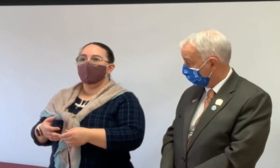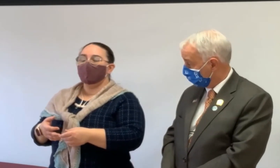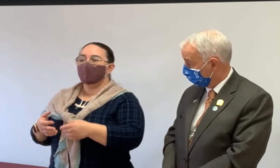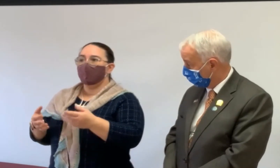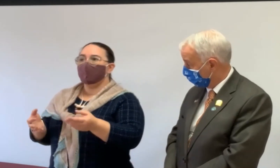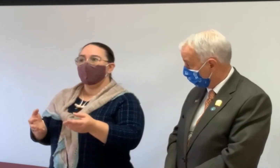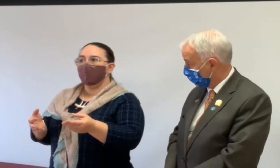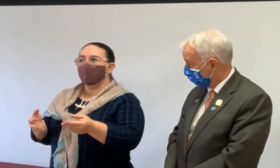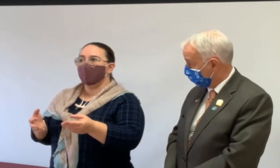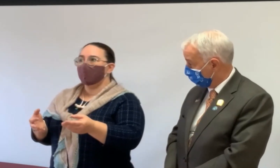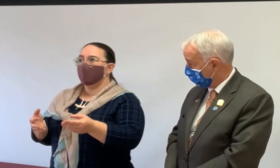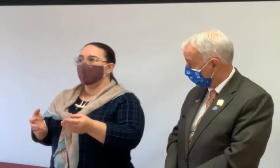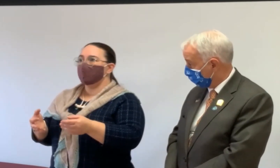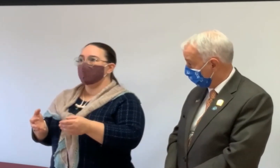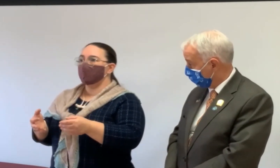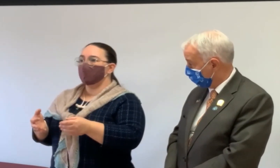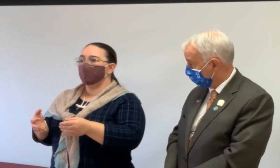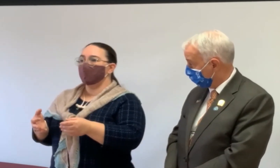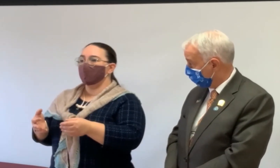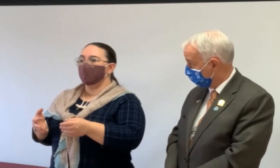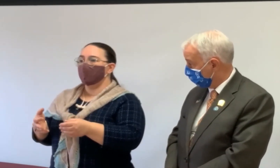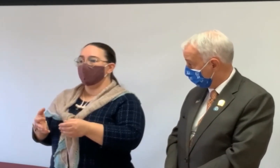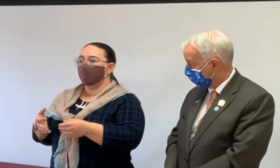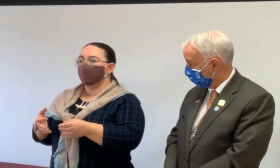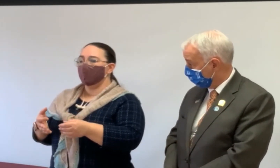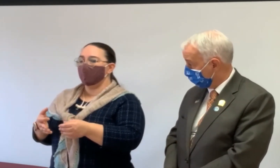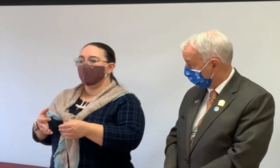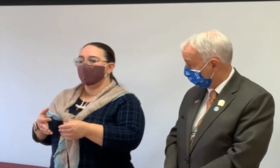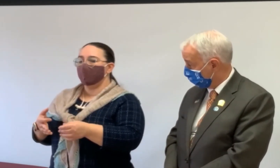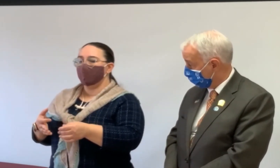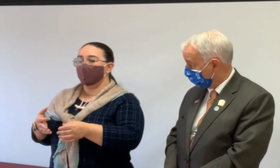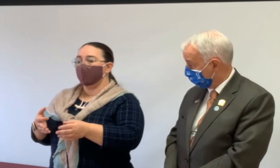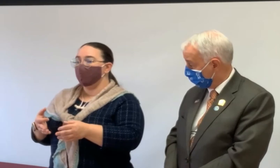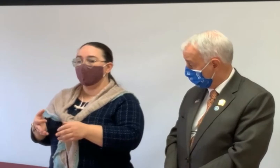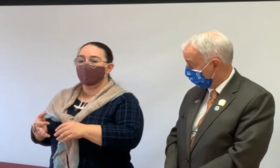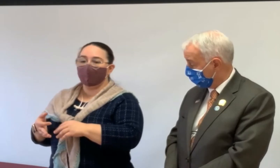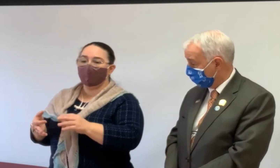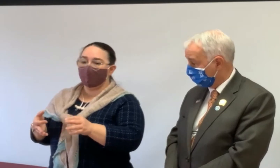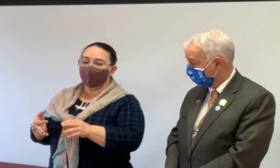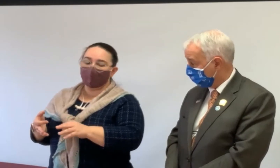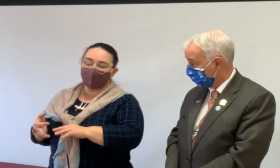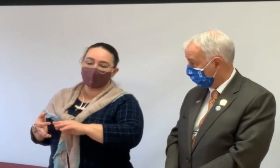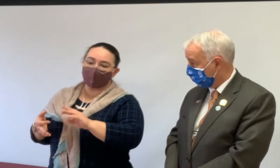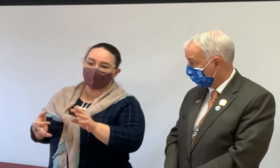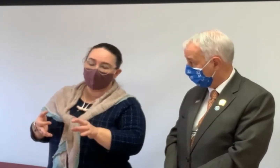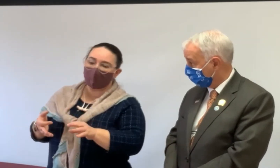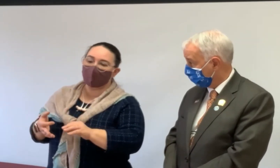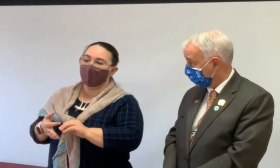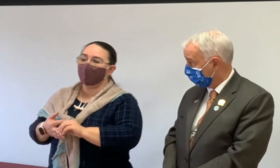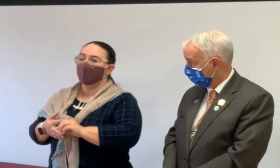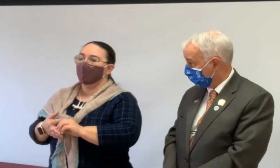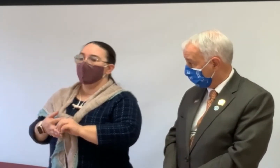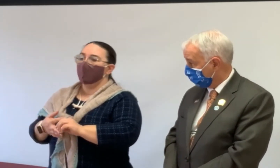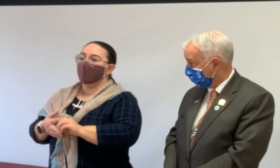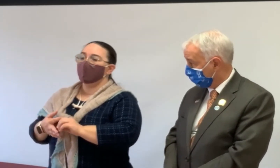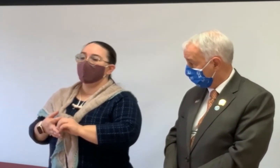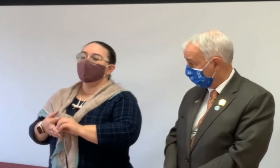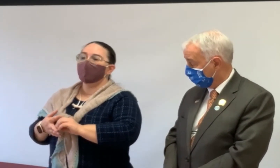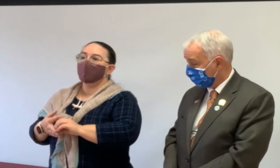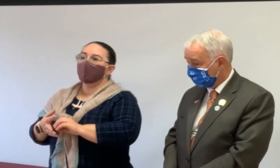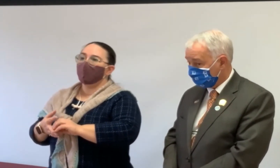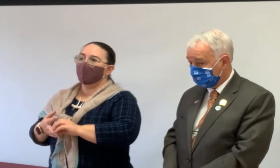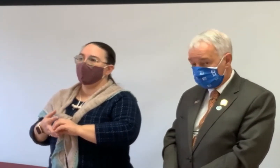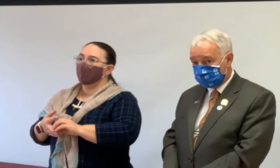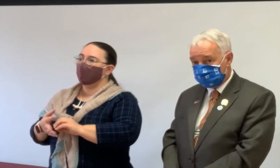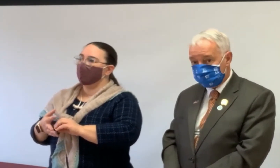and estate planning is something that, again, people often put off and think they don't need, but it